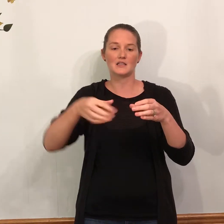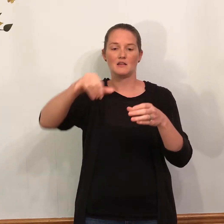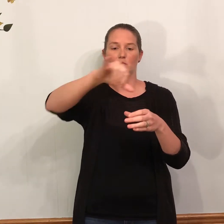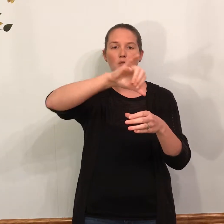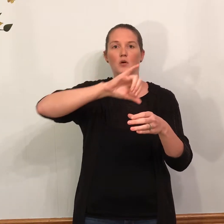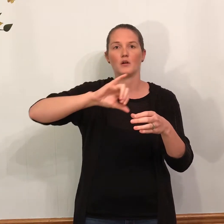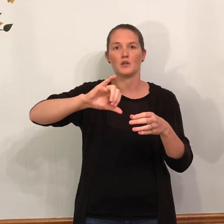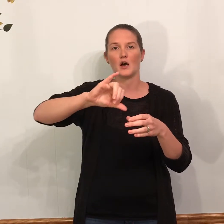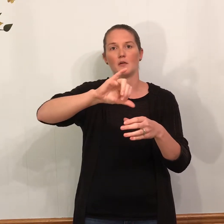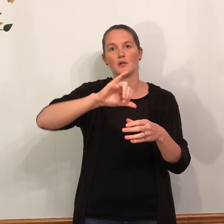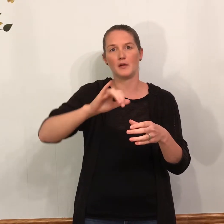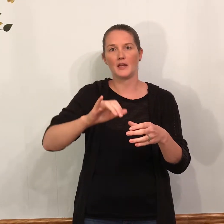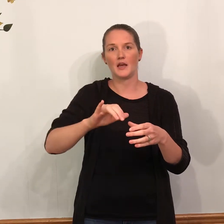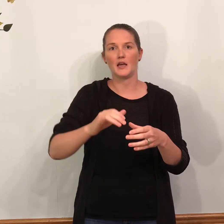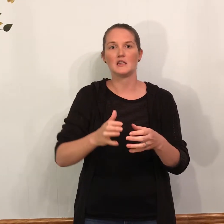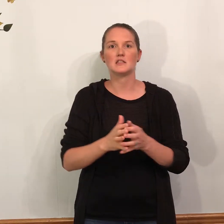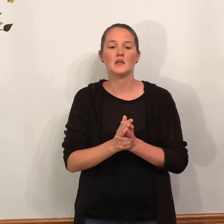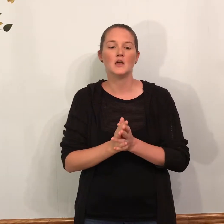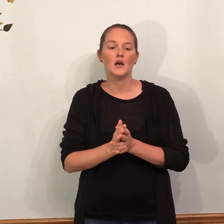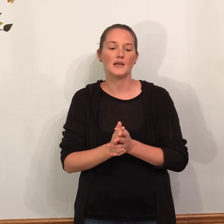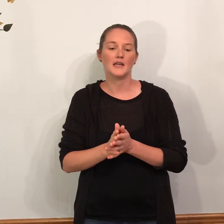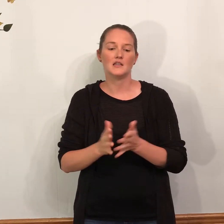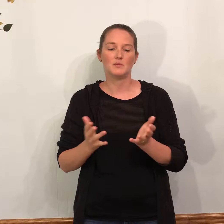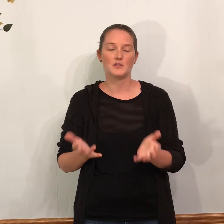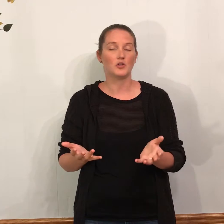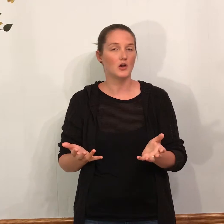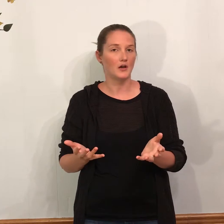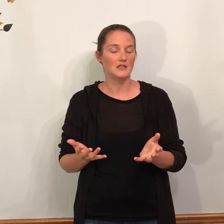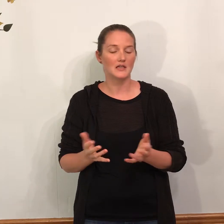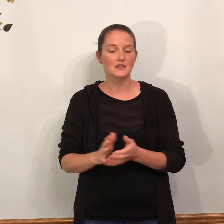and then pour on top for pancakes. Again, it depends on your context.